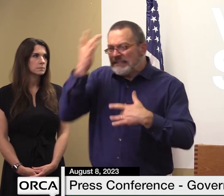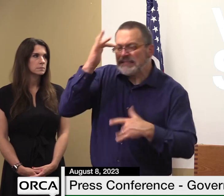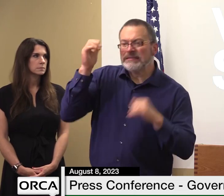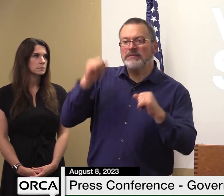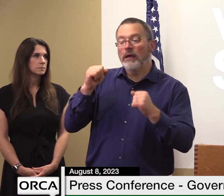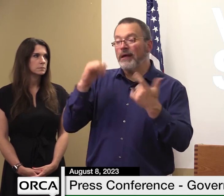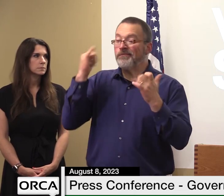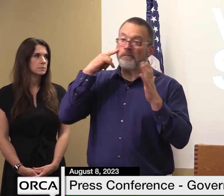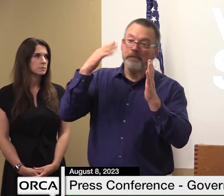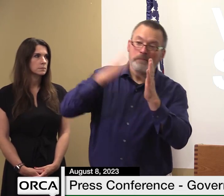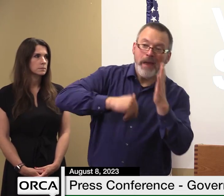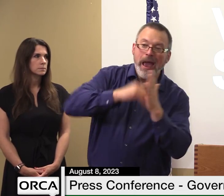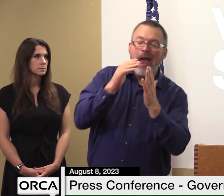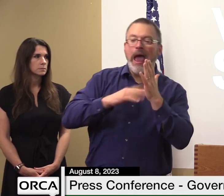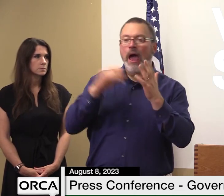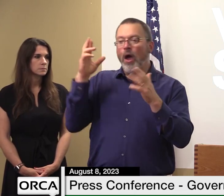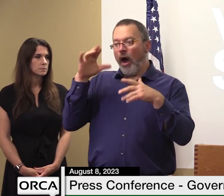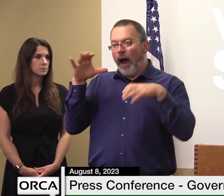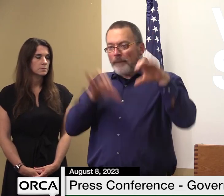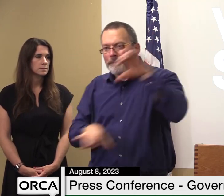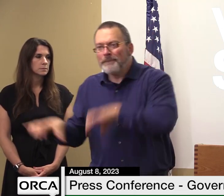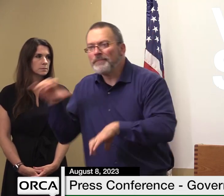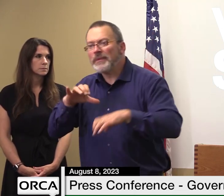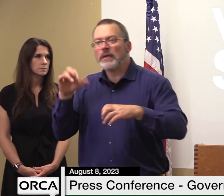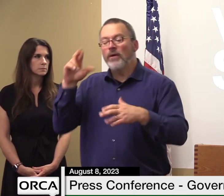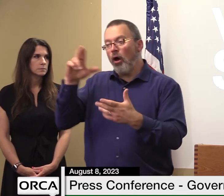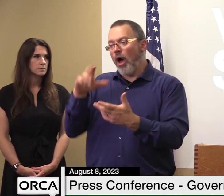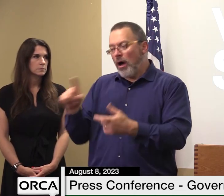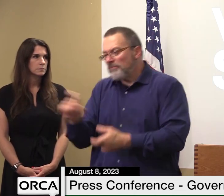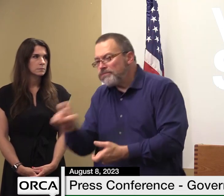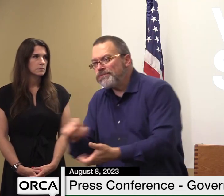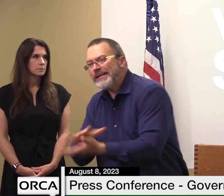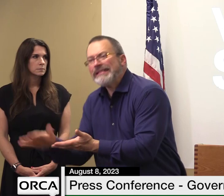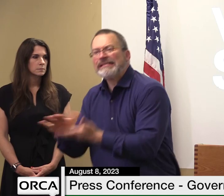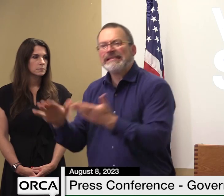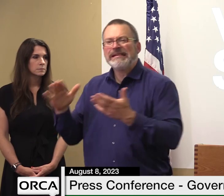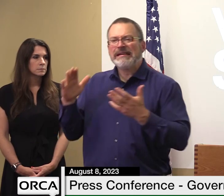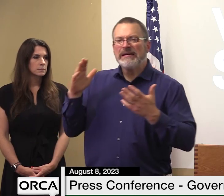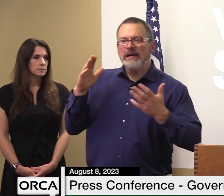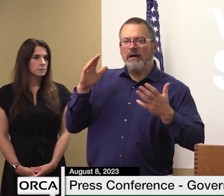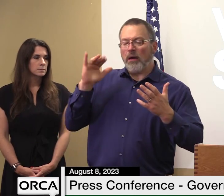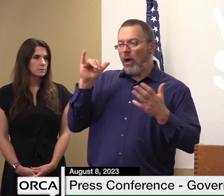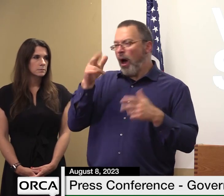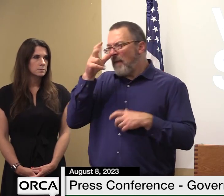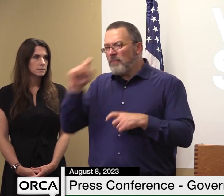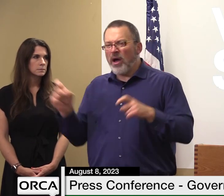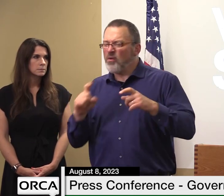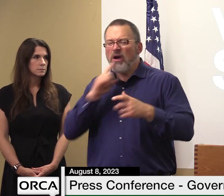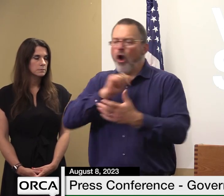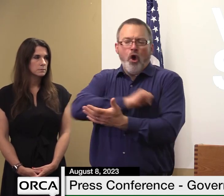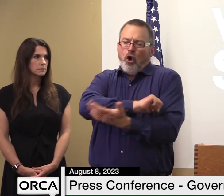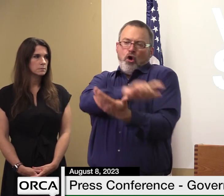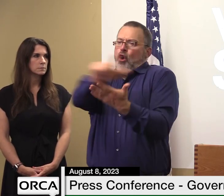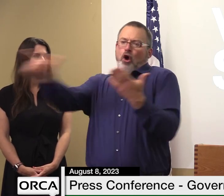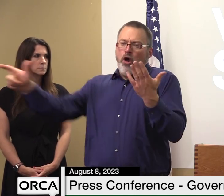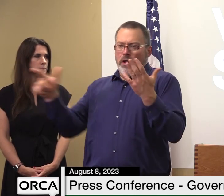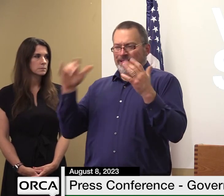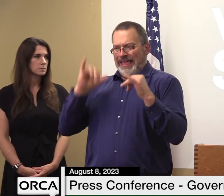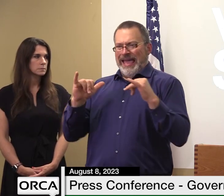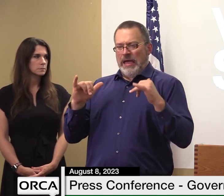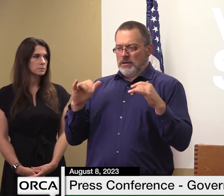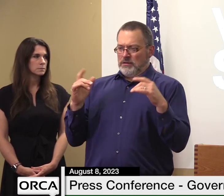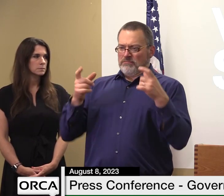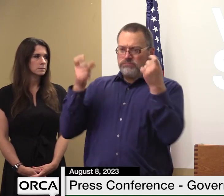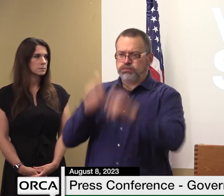oven cleaner drain cleaner pesticides and propane or other gas cylinders businesses with hazardous